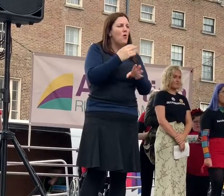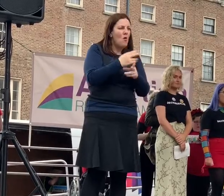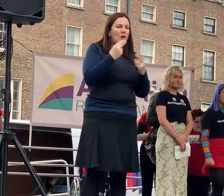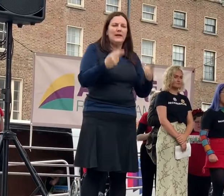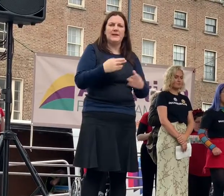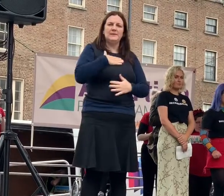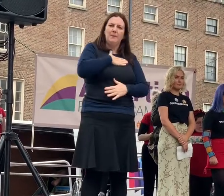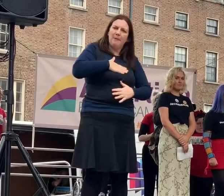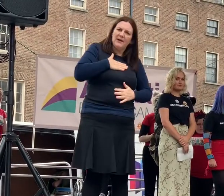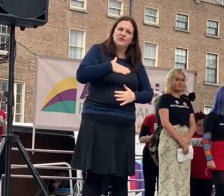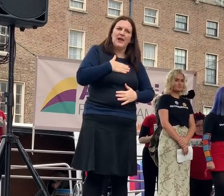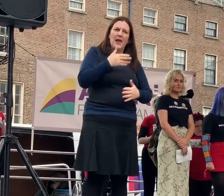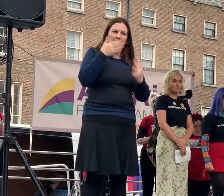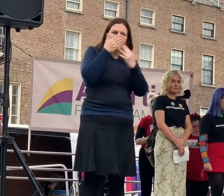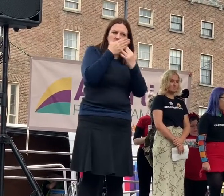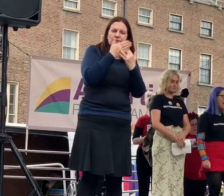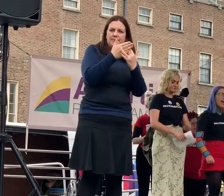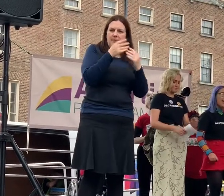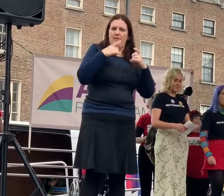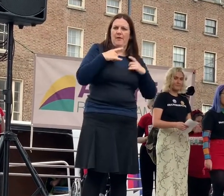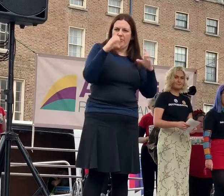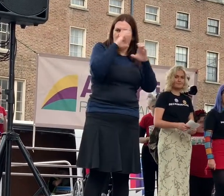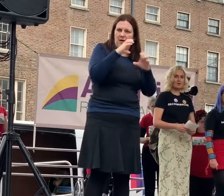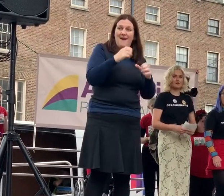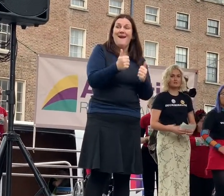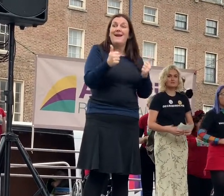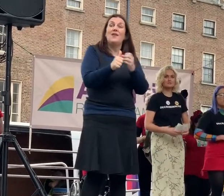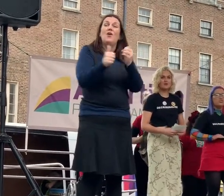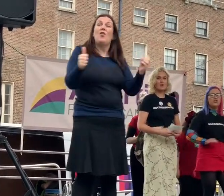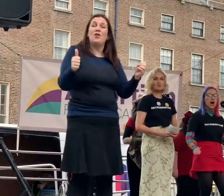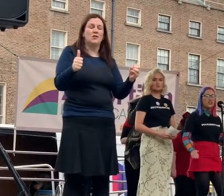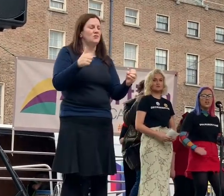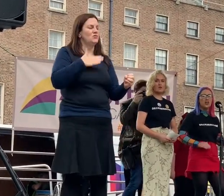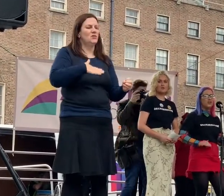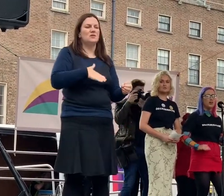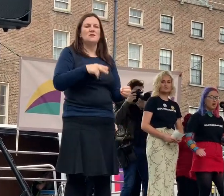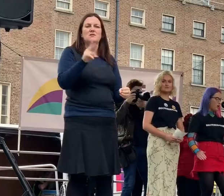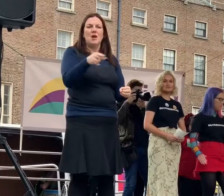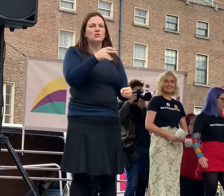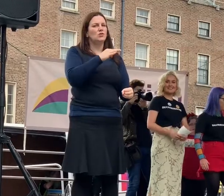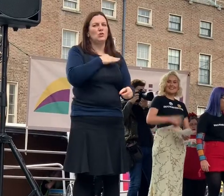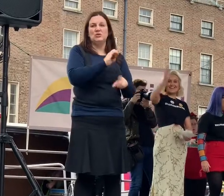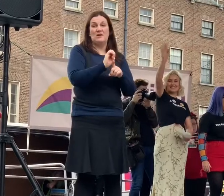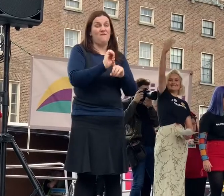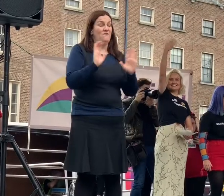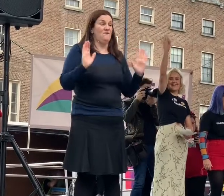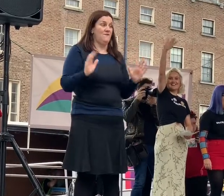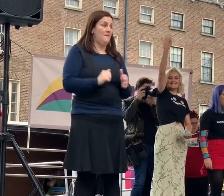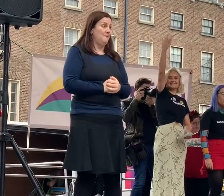compassionate, accessible healthcare. Anything else is just not good enough.